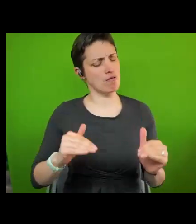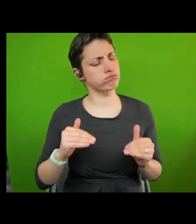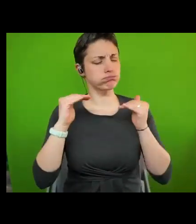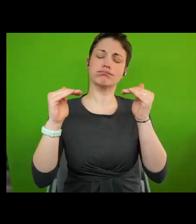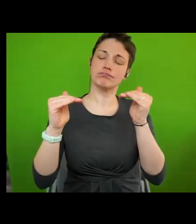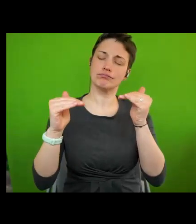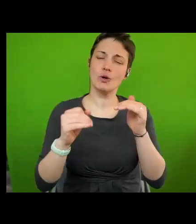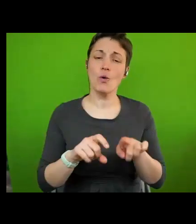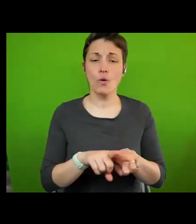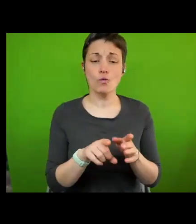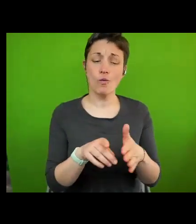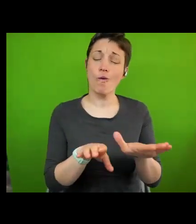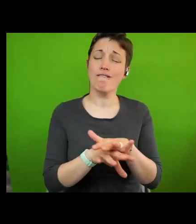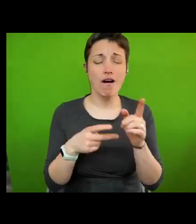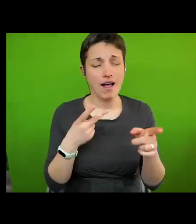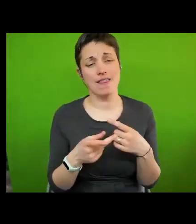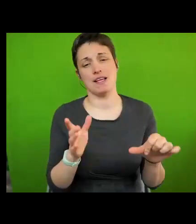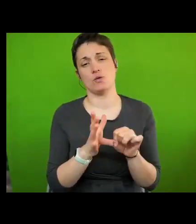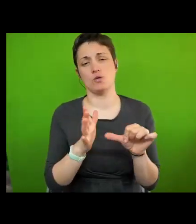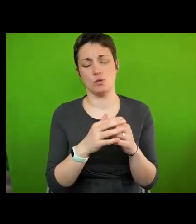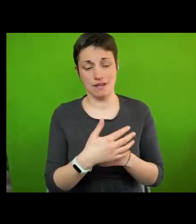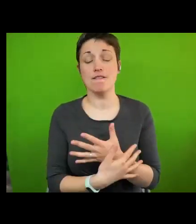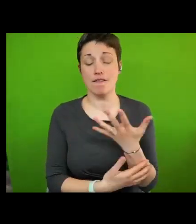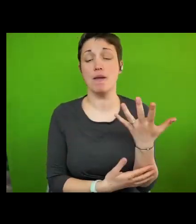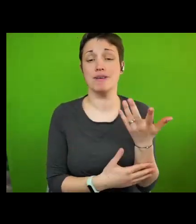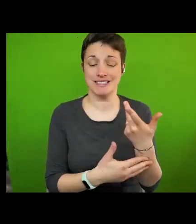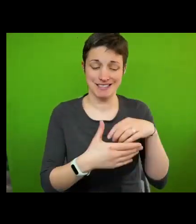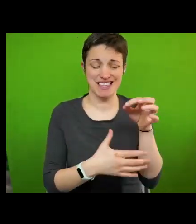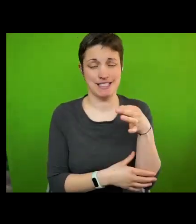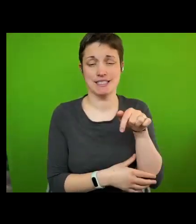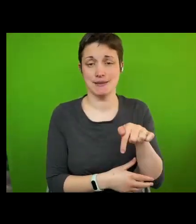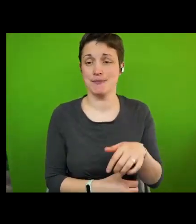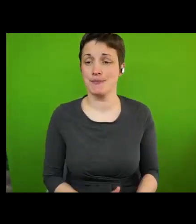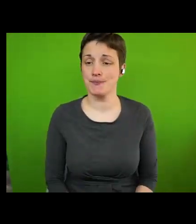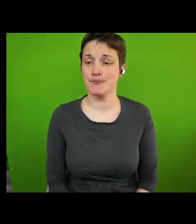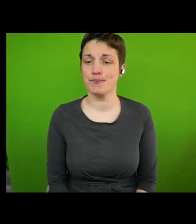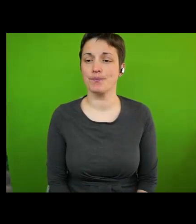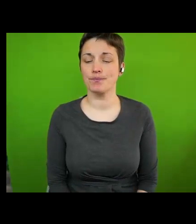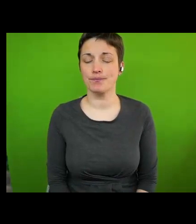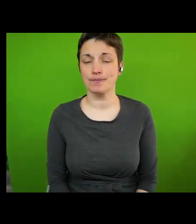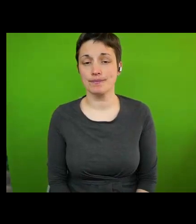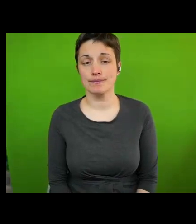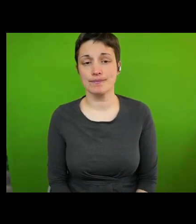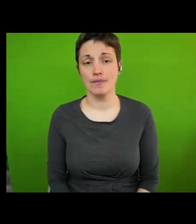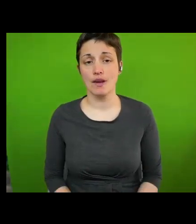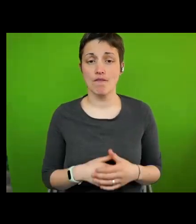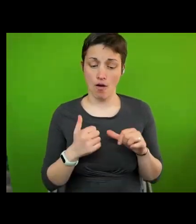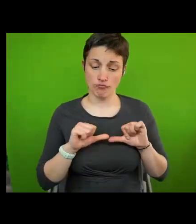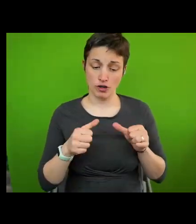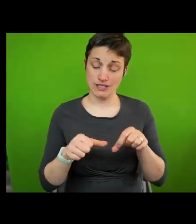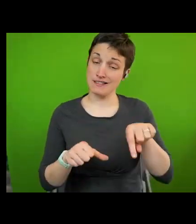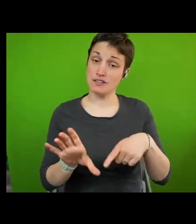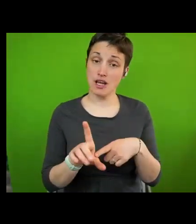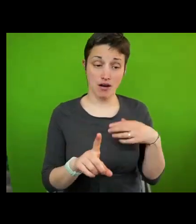other human rights related issues and developments within the city. In terms of progress this year,